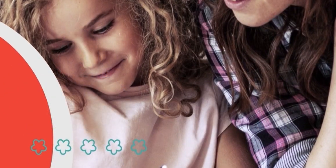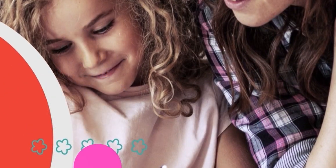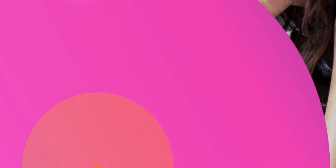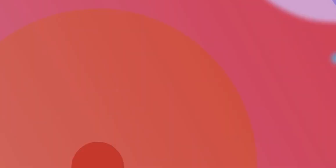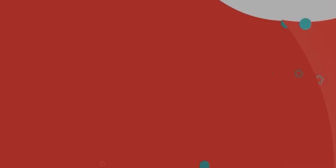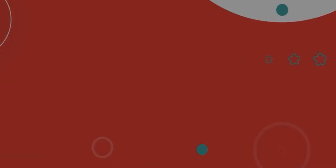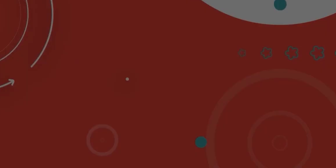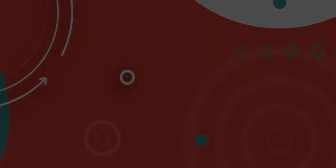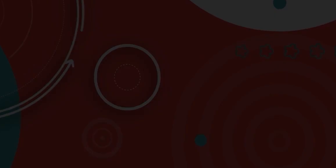Join the people